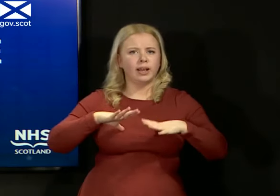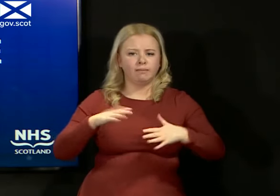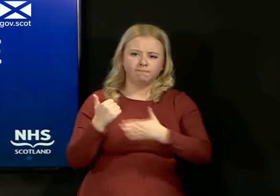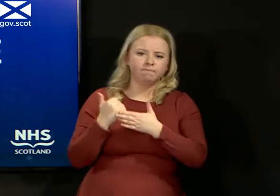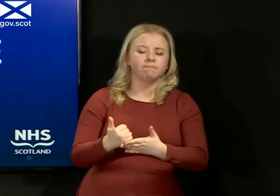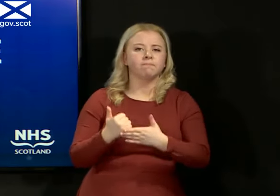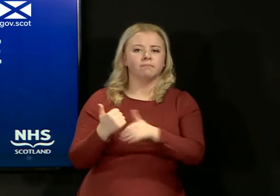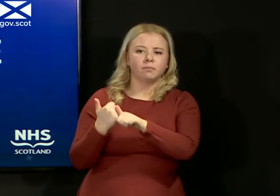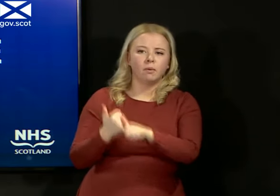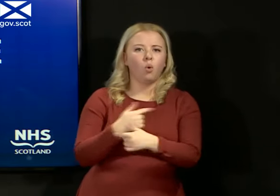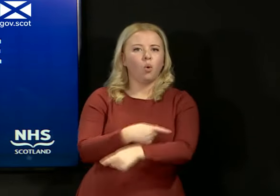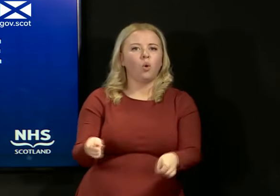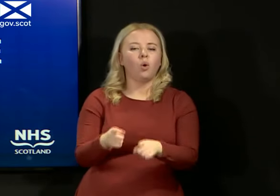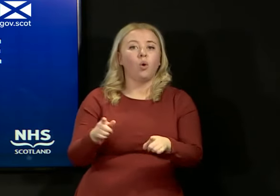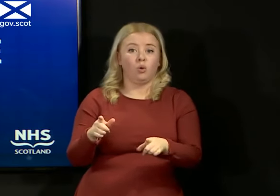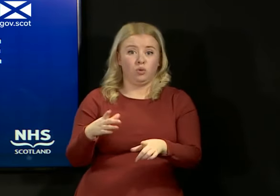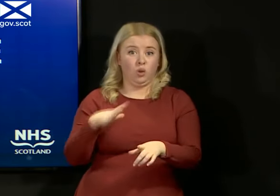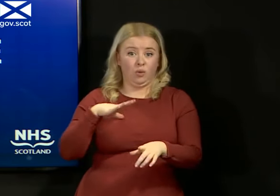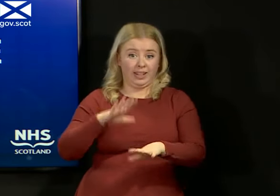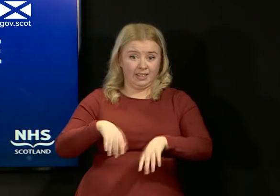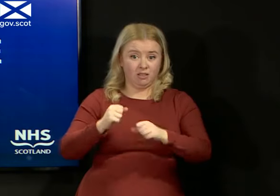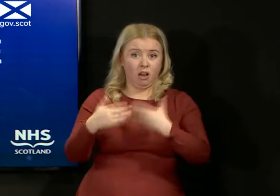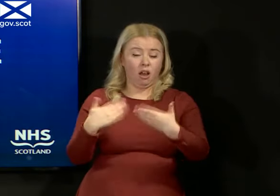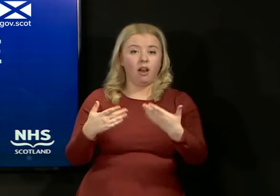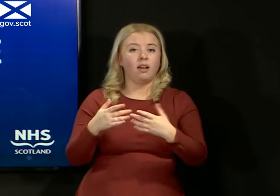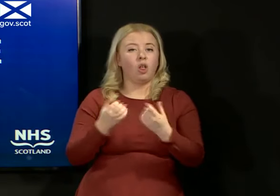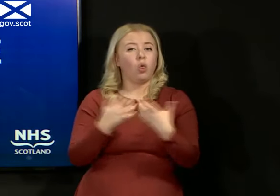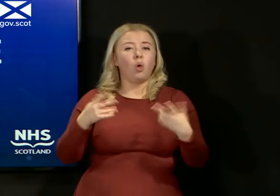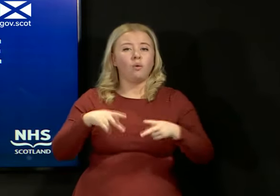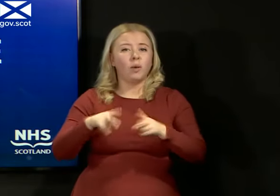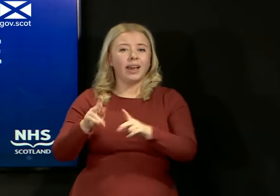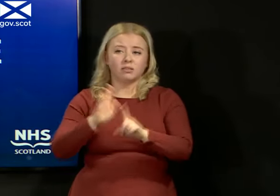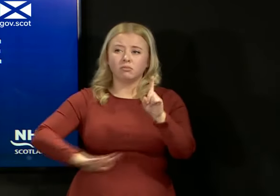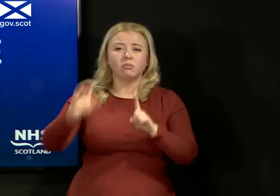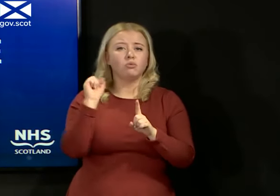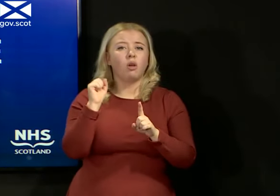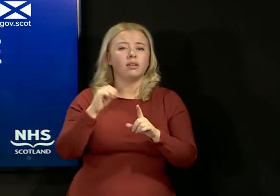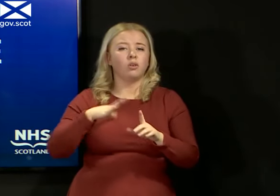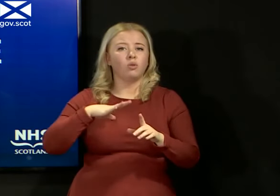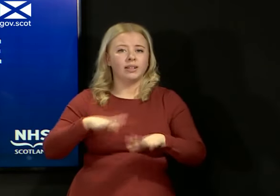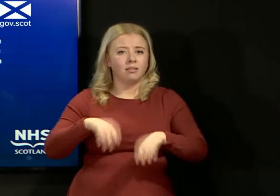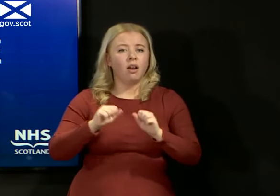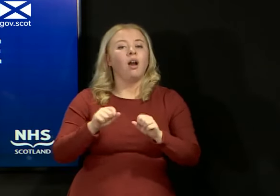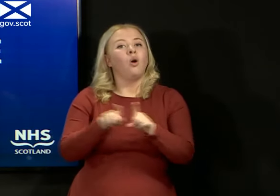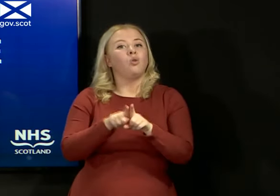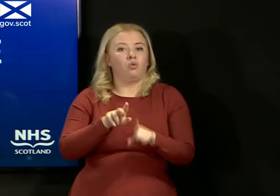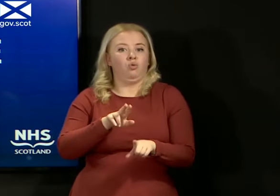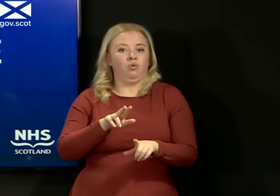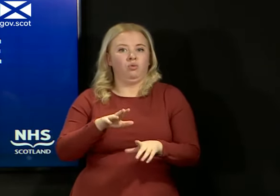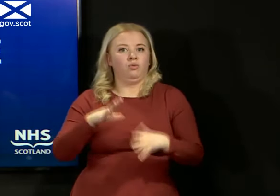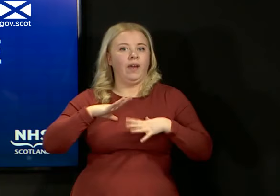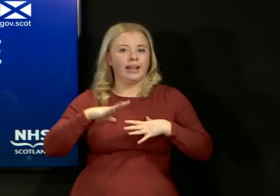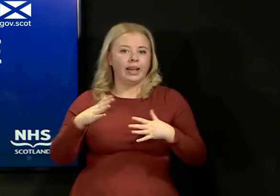help and support them and is already doing that in various ways across the country and is ready and prepared to do more.